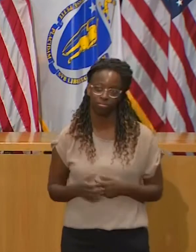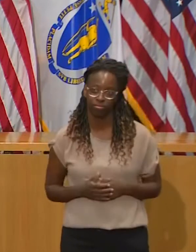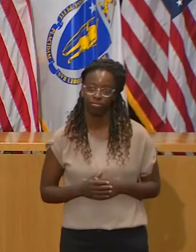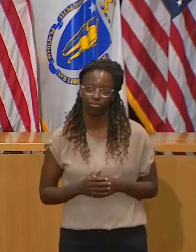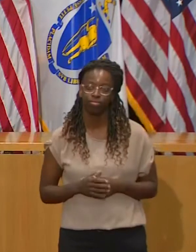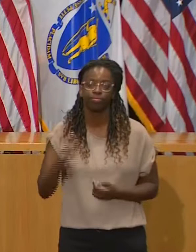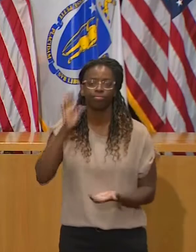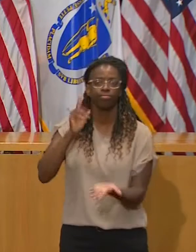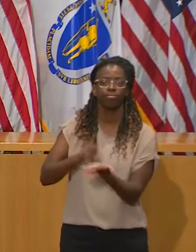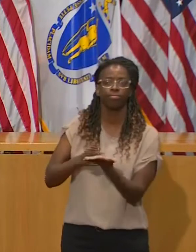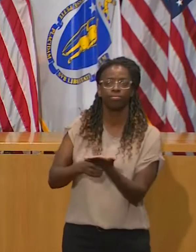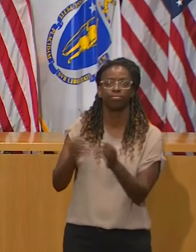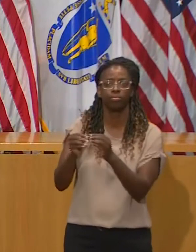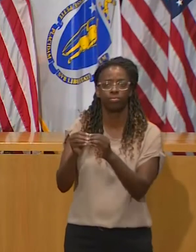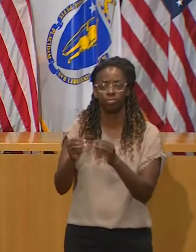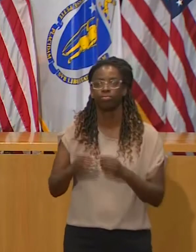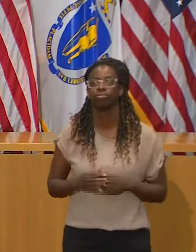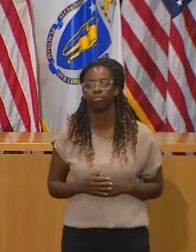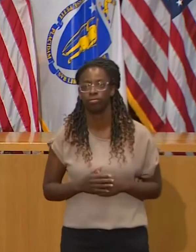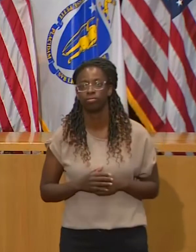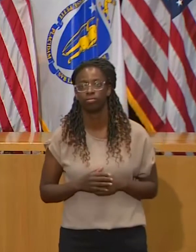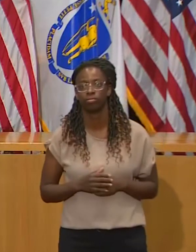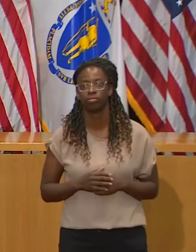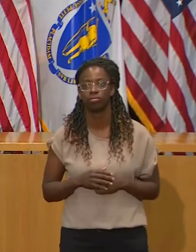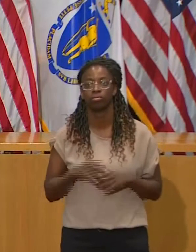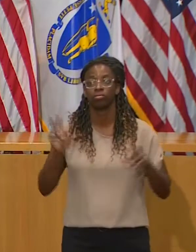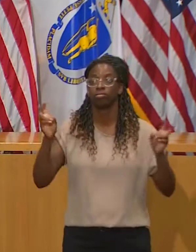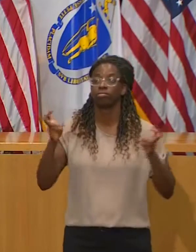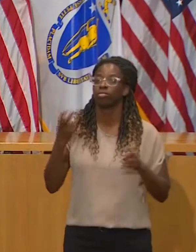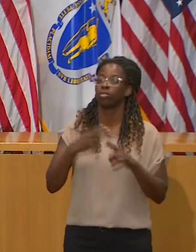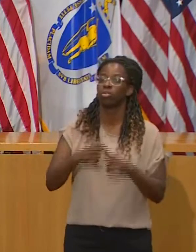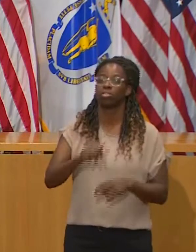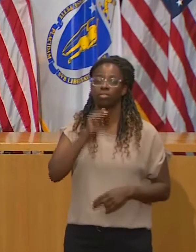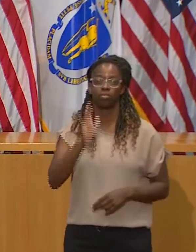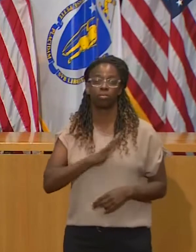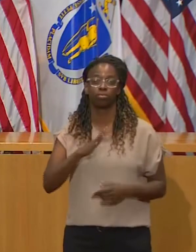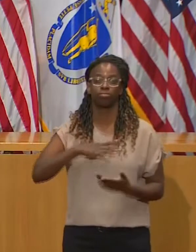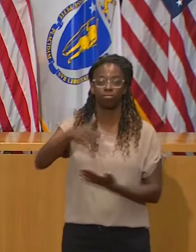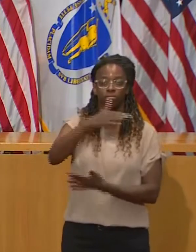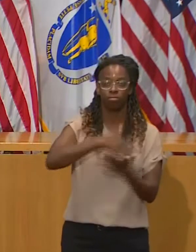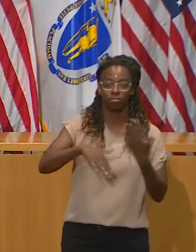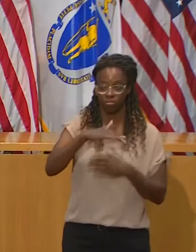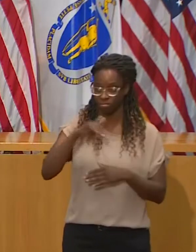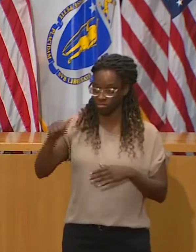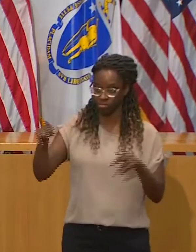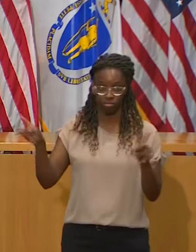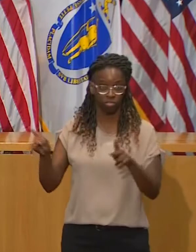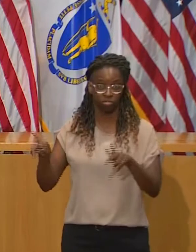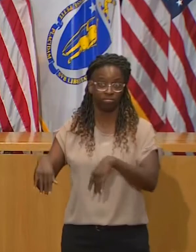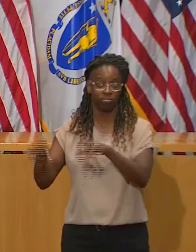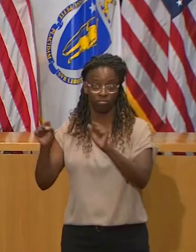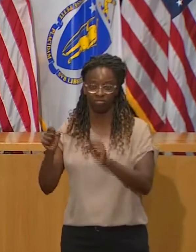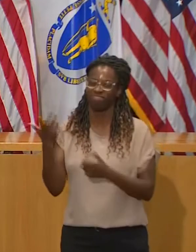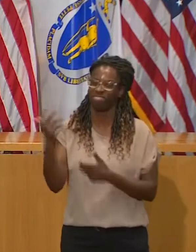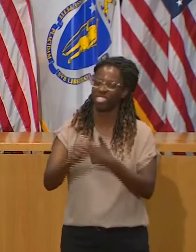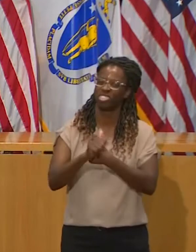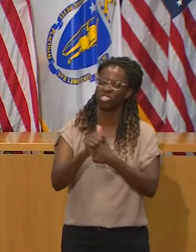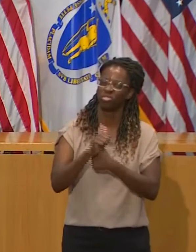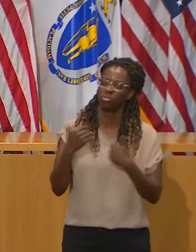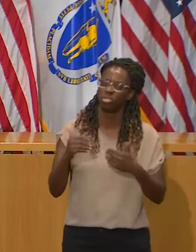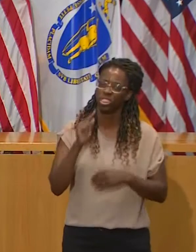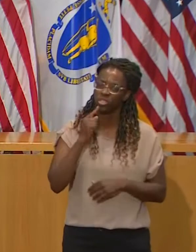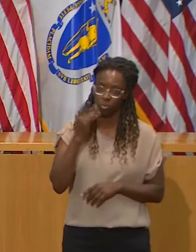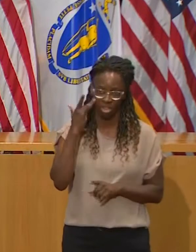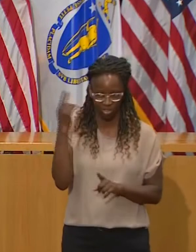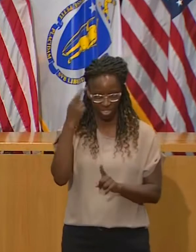those informal settings and gatherings where the most significant issues associated with no masks, no